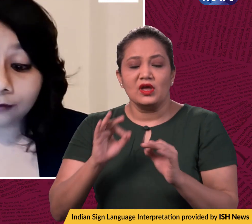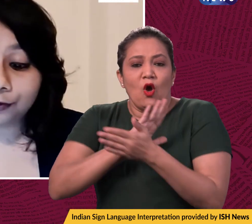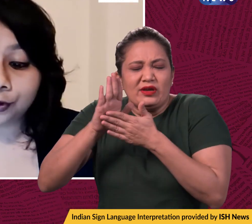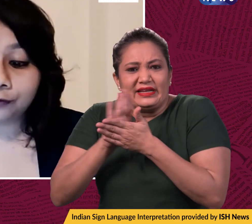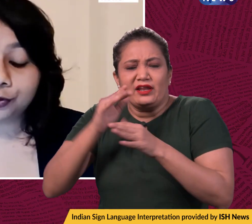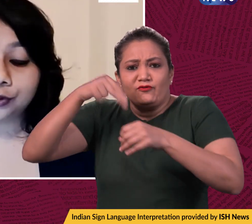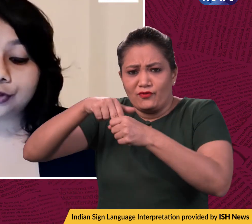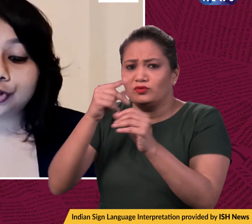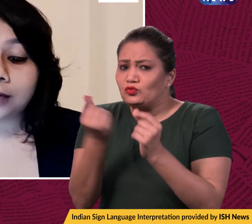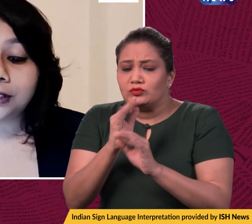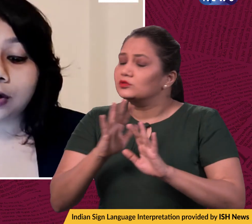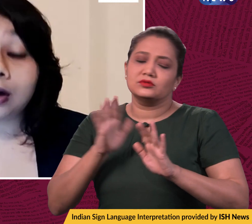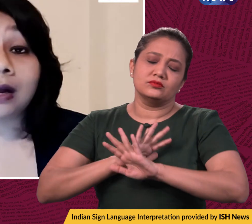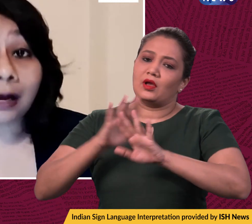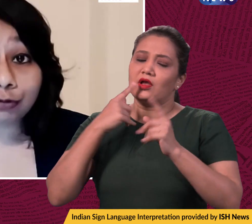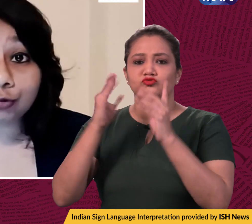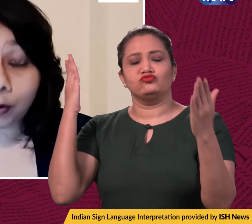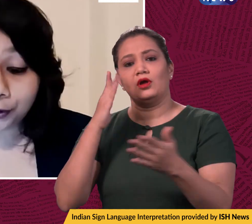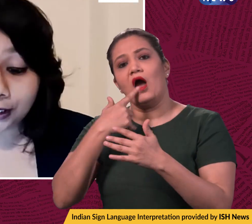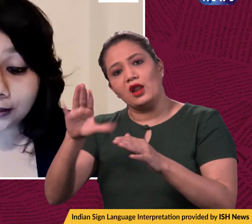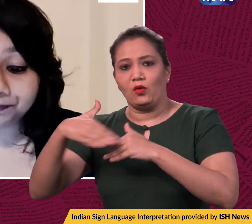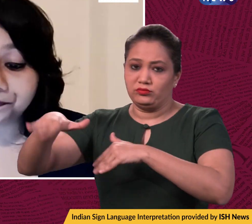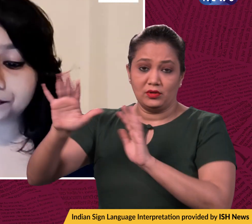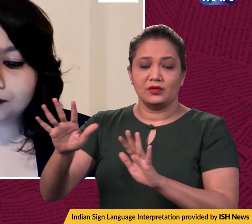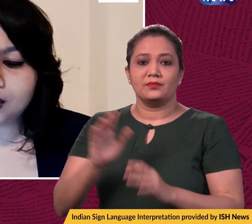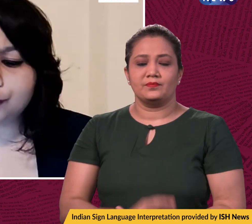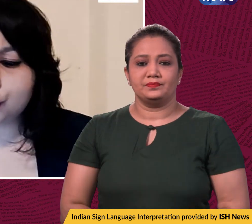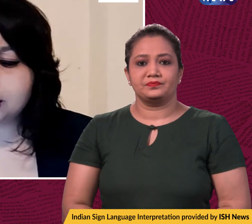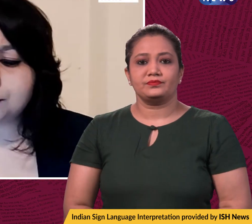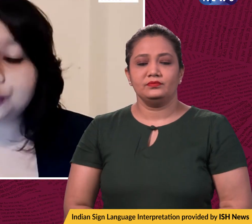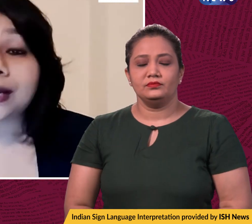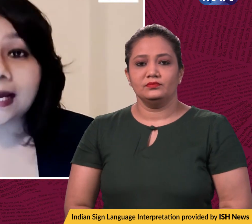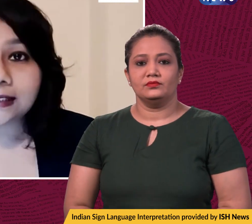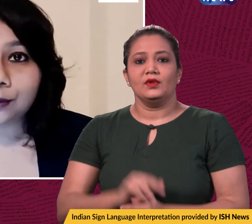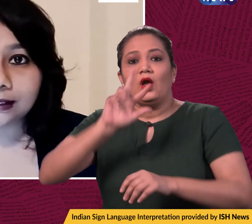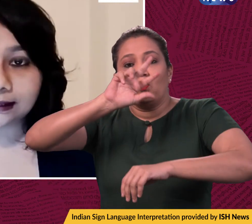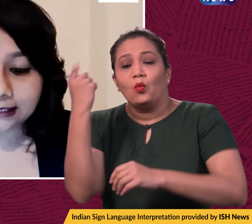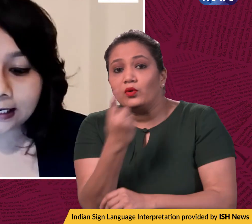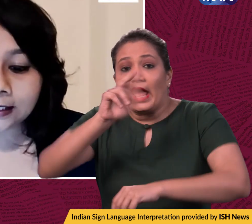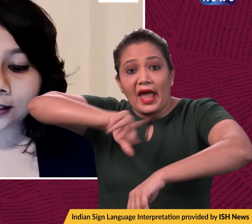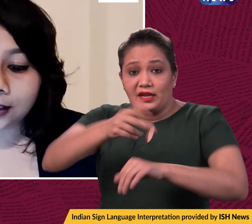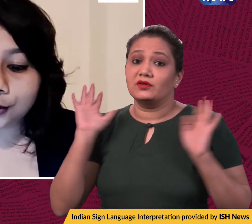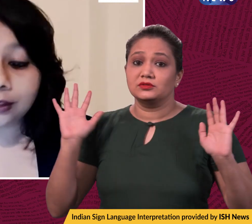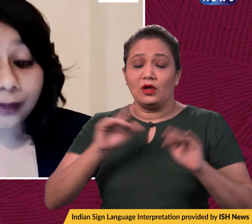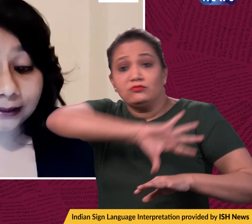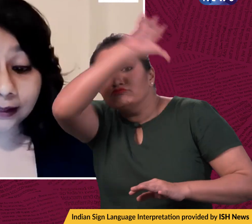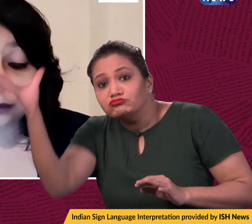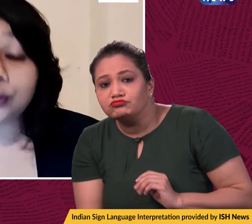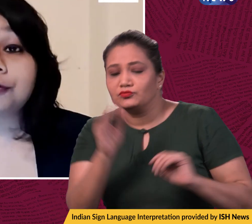fuels shall be allowed to operate for only up to eight hours a day during weekdays and will